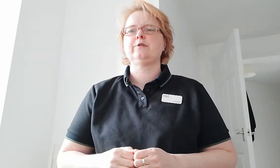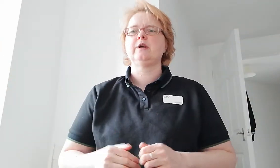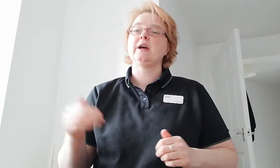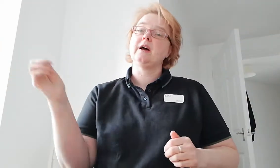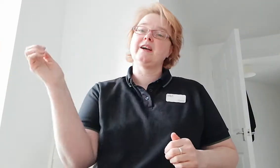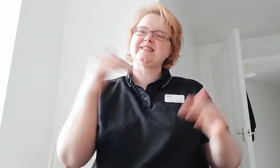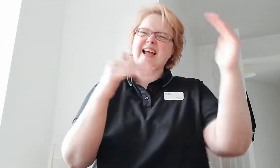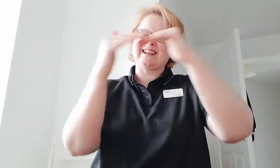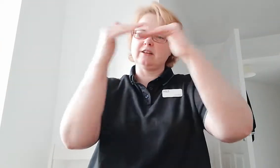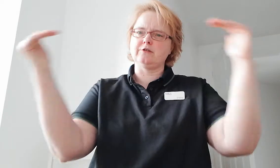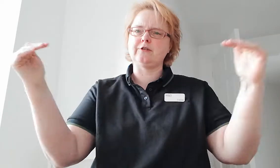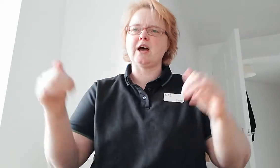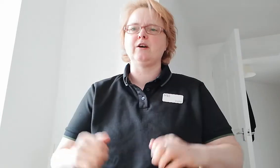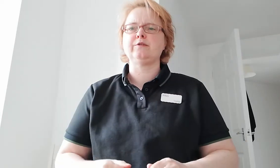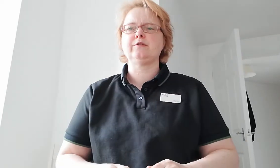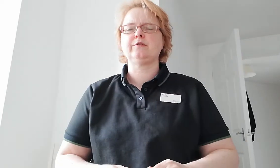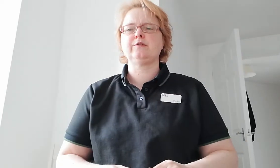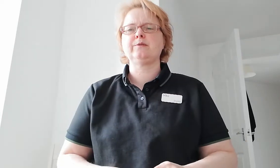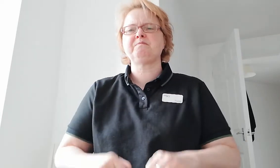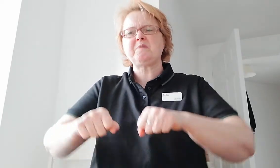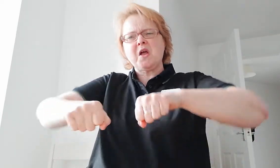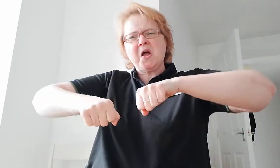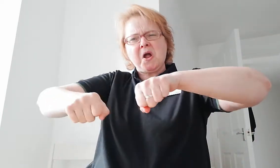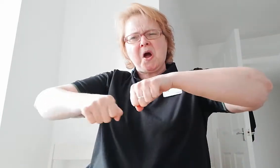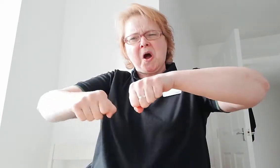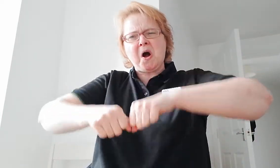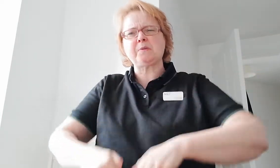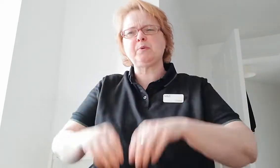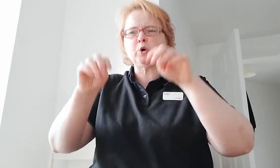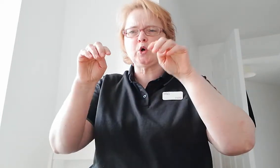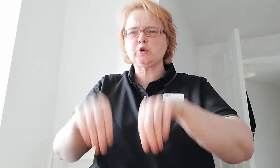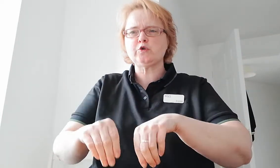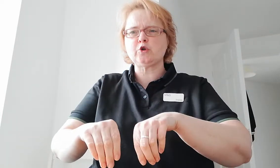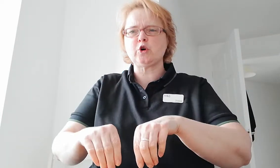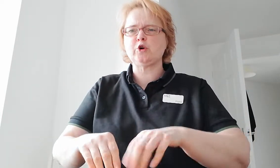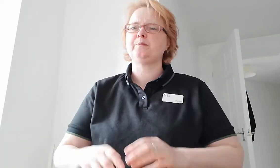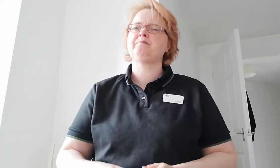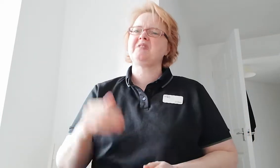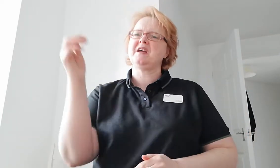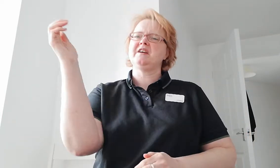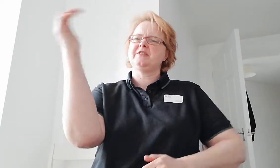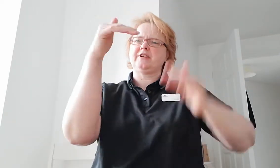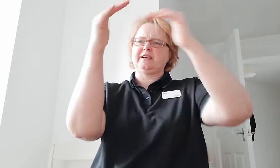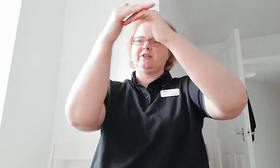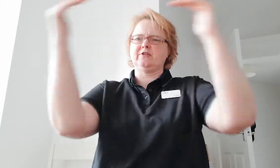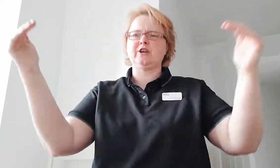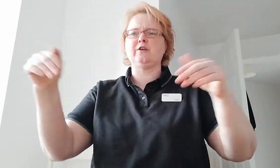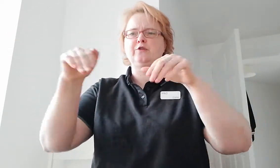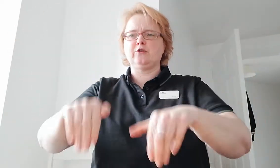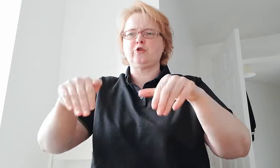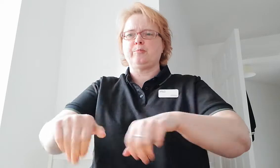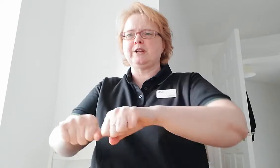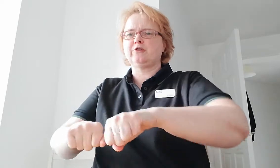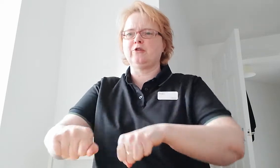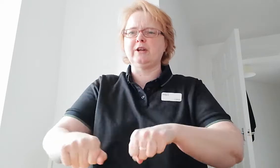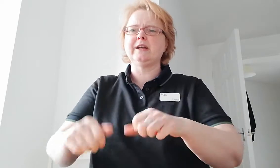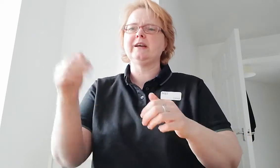stack the shelves, cardboard shop. Stack the shelves, shopping trolley,